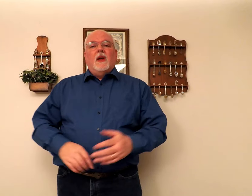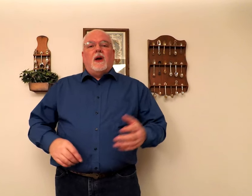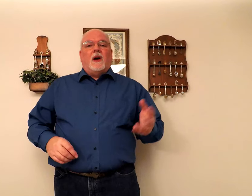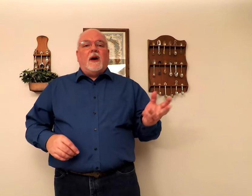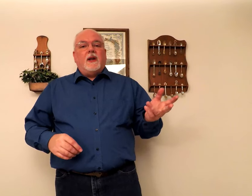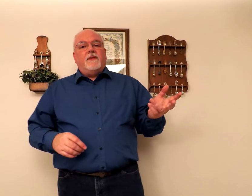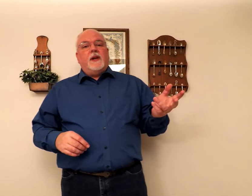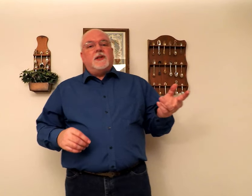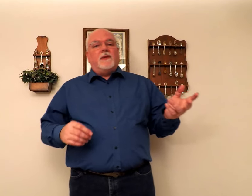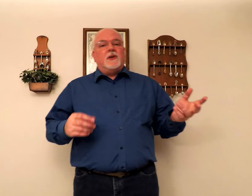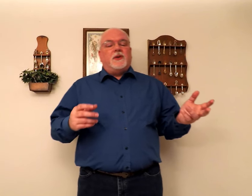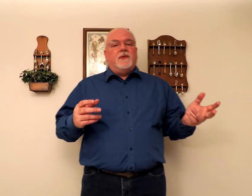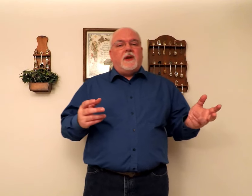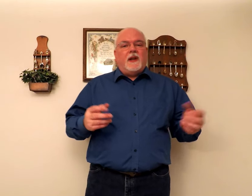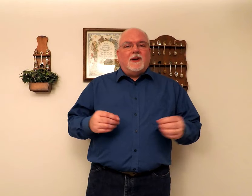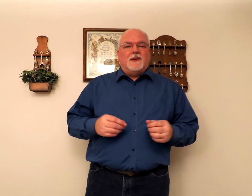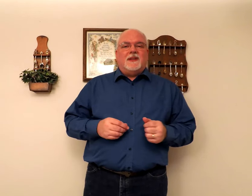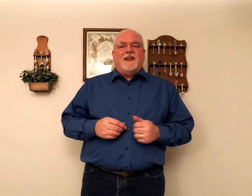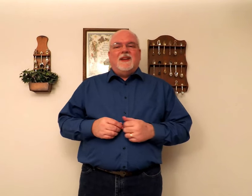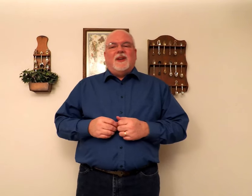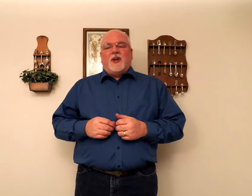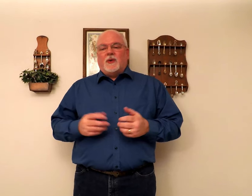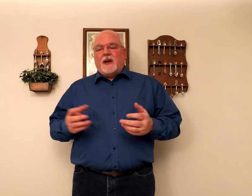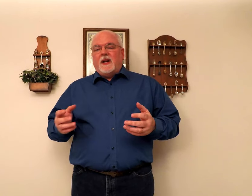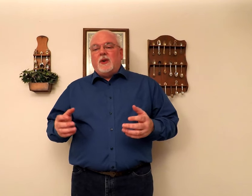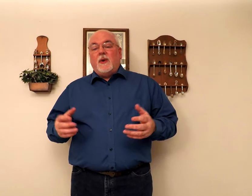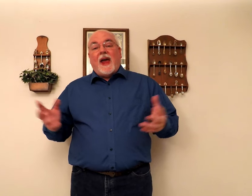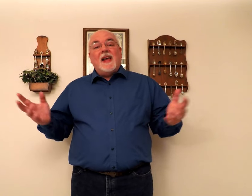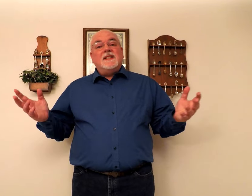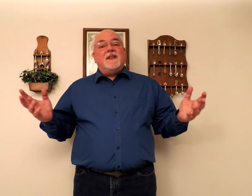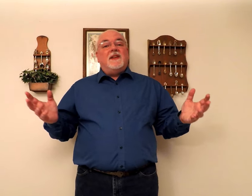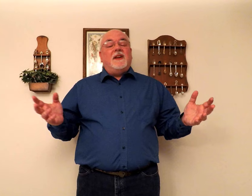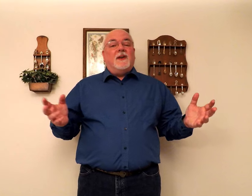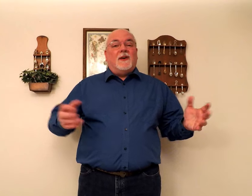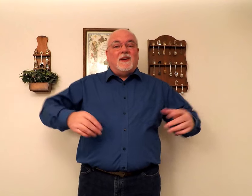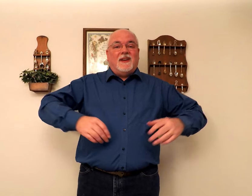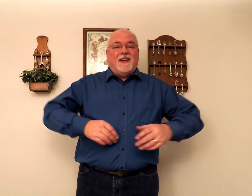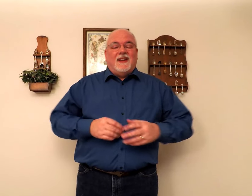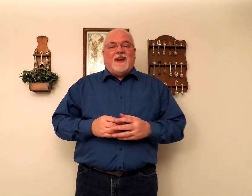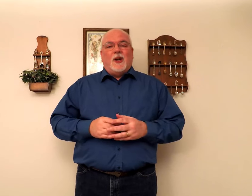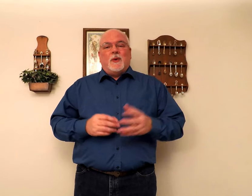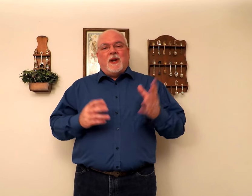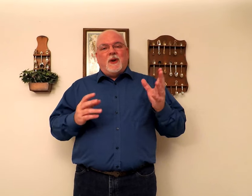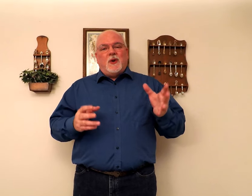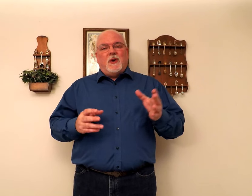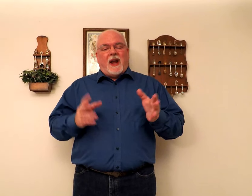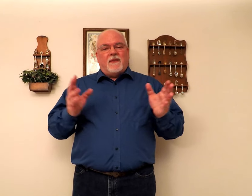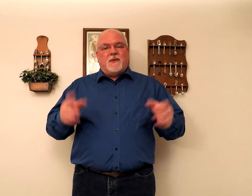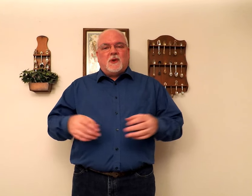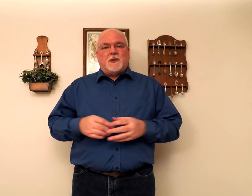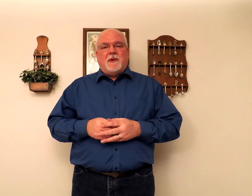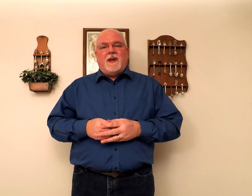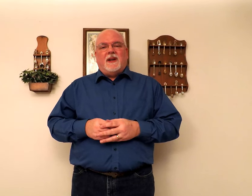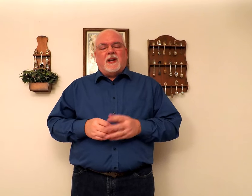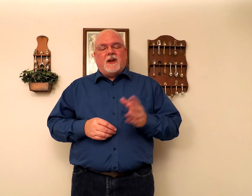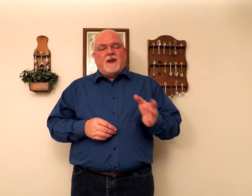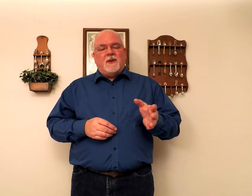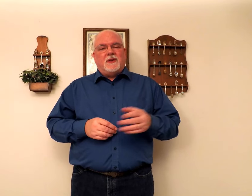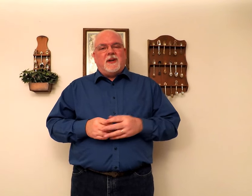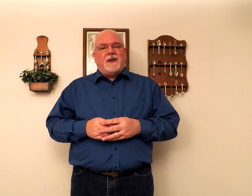All right, you finished the first two videos. You're ready to do as the deer and you're ready to do it at full speed like you're going to do it there